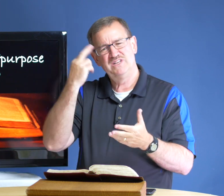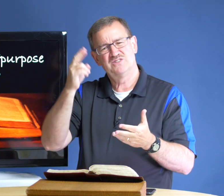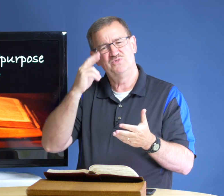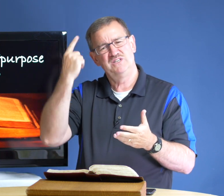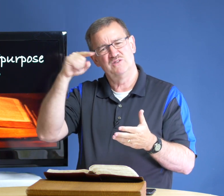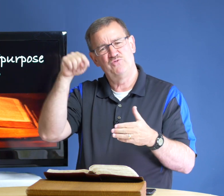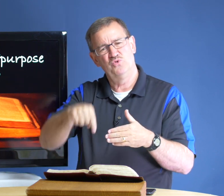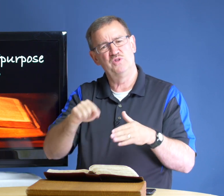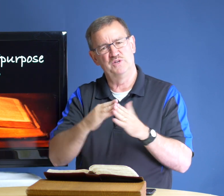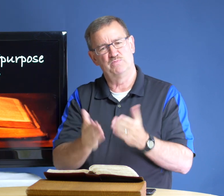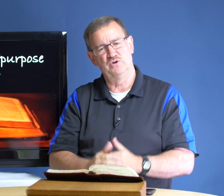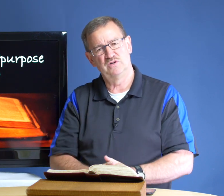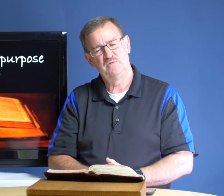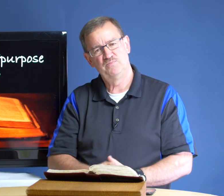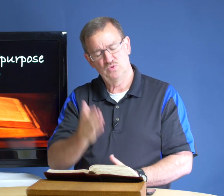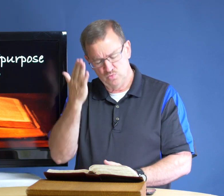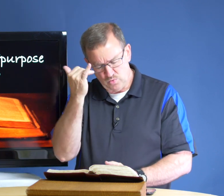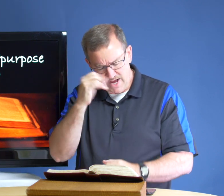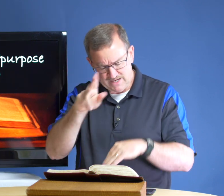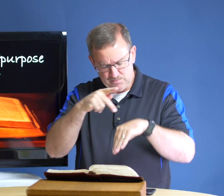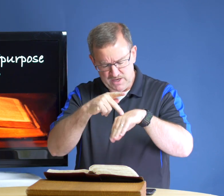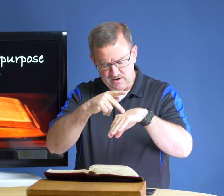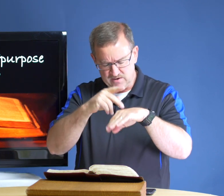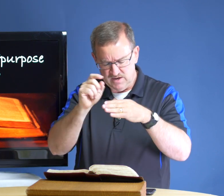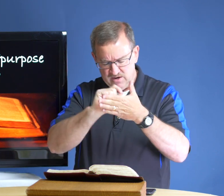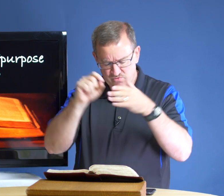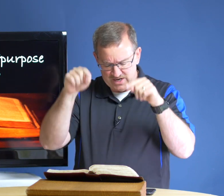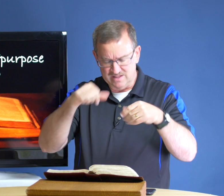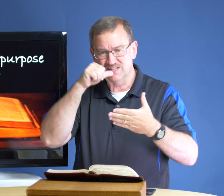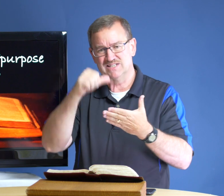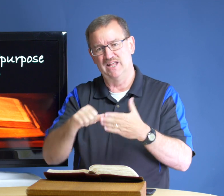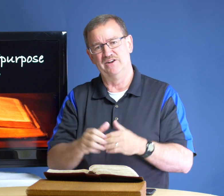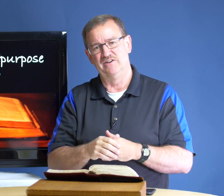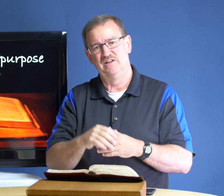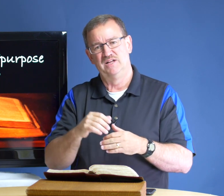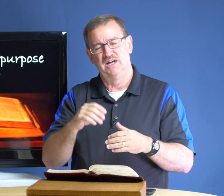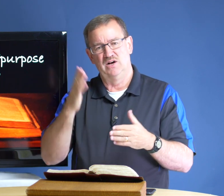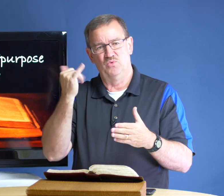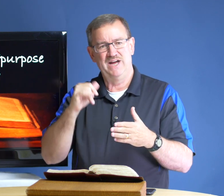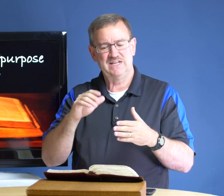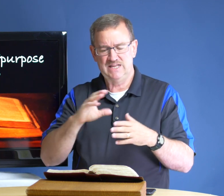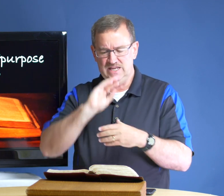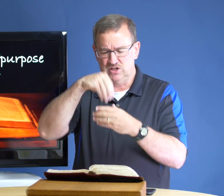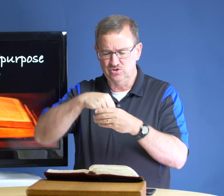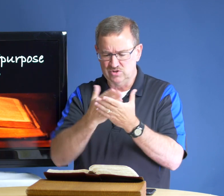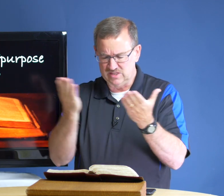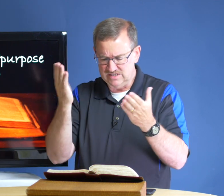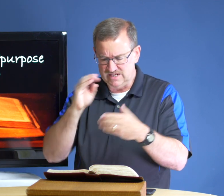is the reason for this book why did peter write this letter why did he include the things that